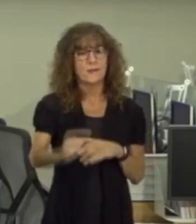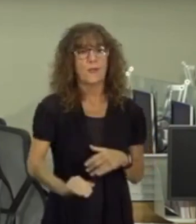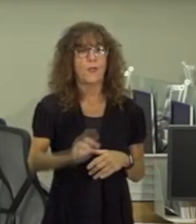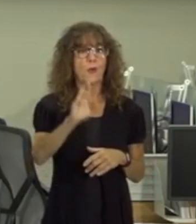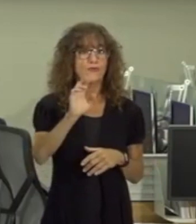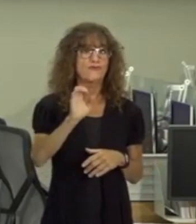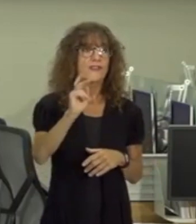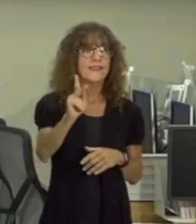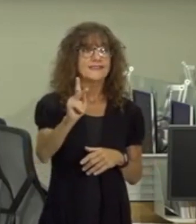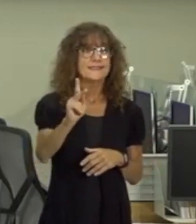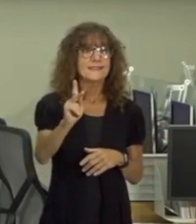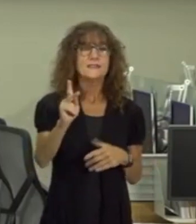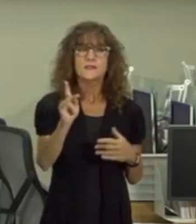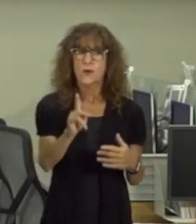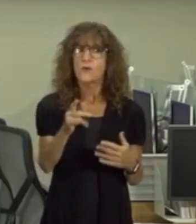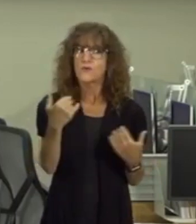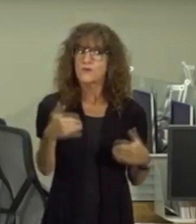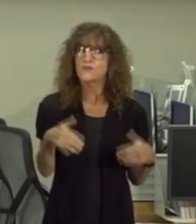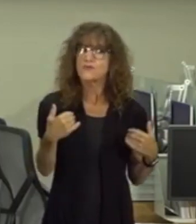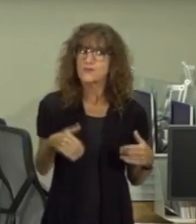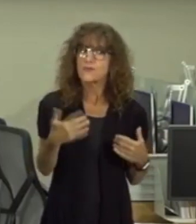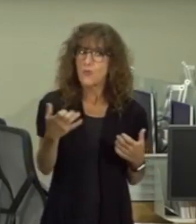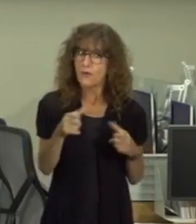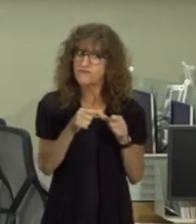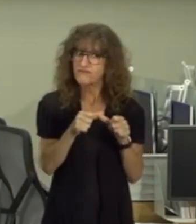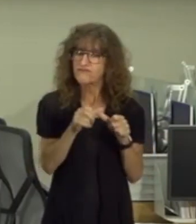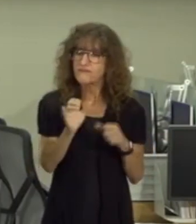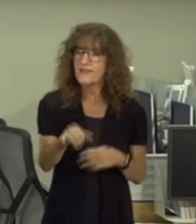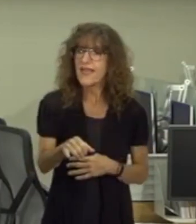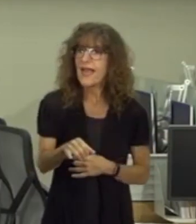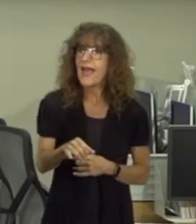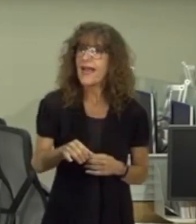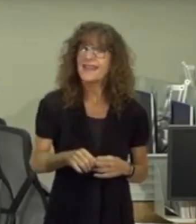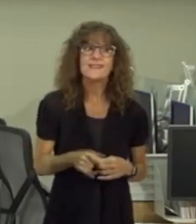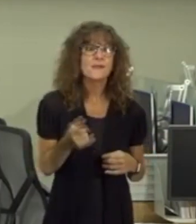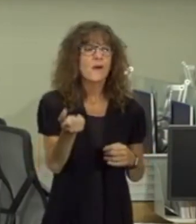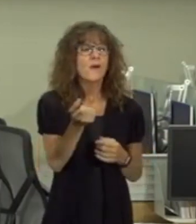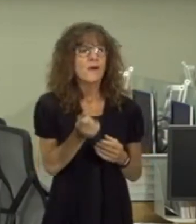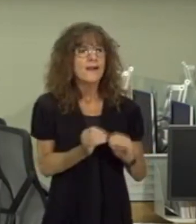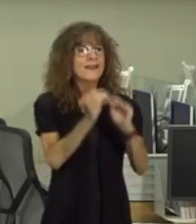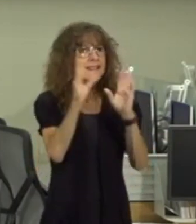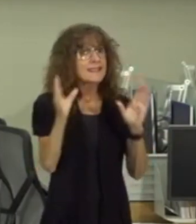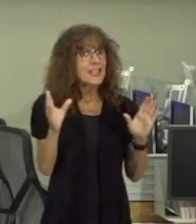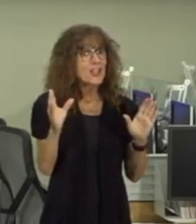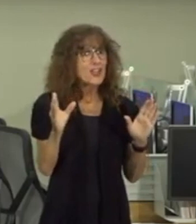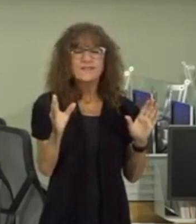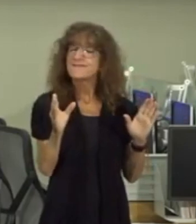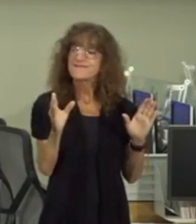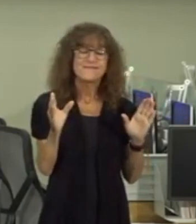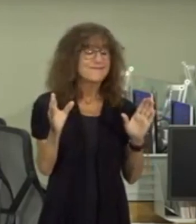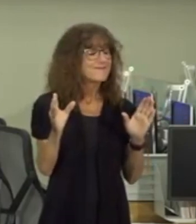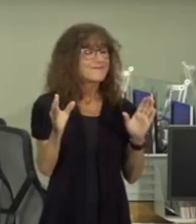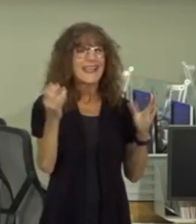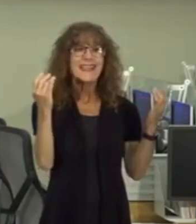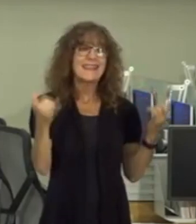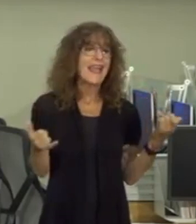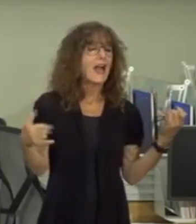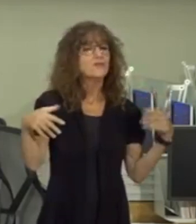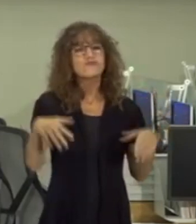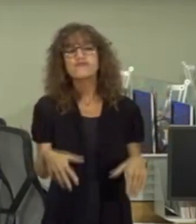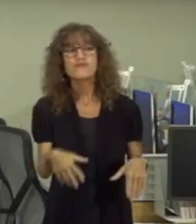so keeping a real strong eye on that therefore it's clear this is no time to relax